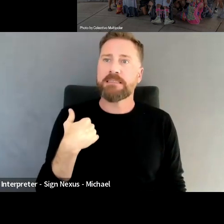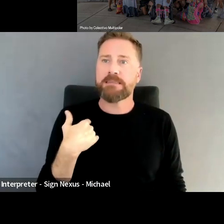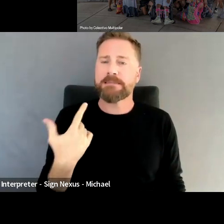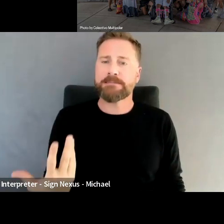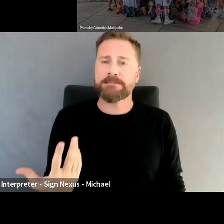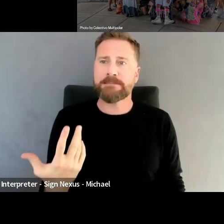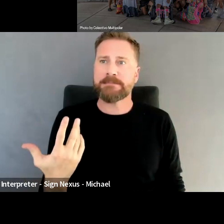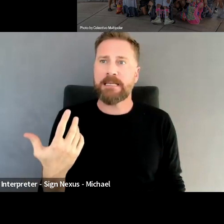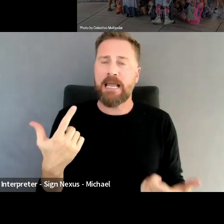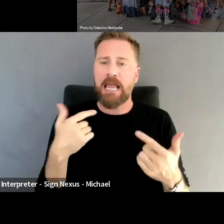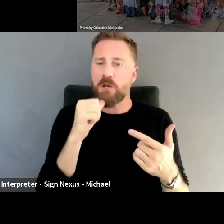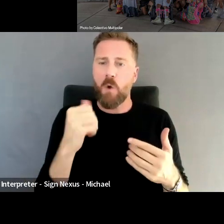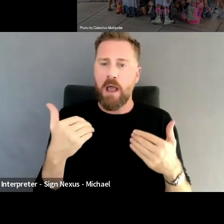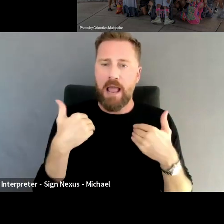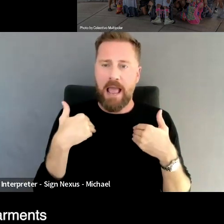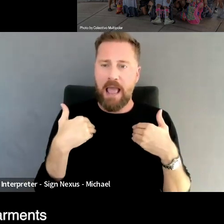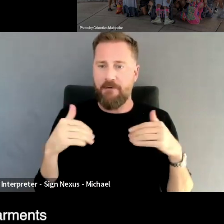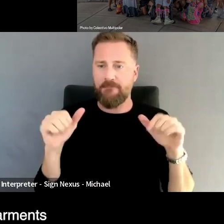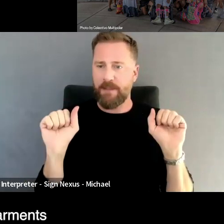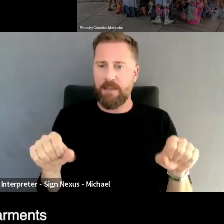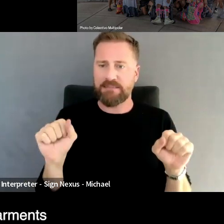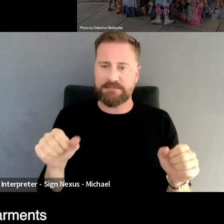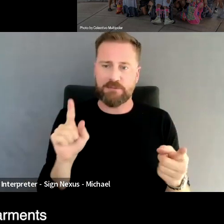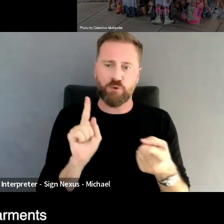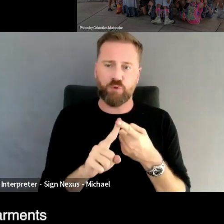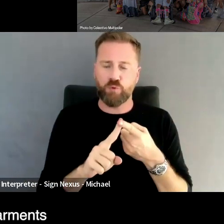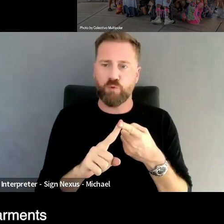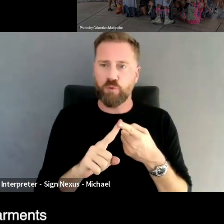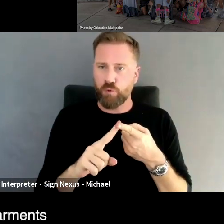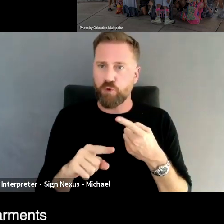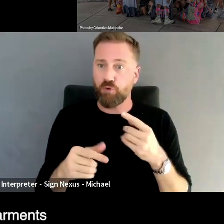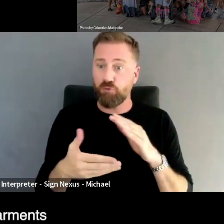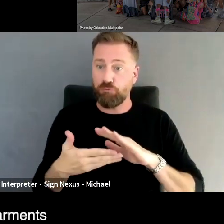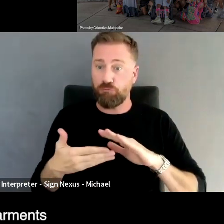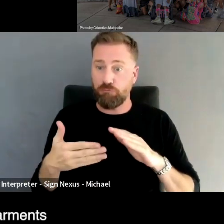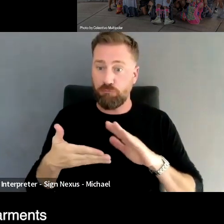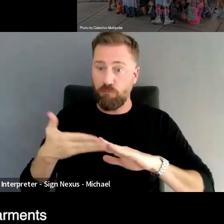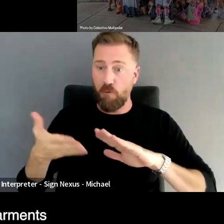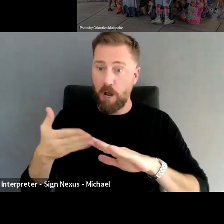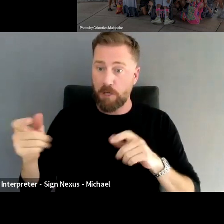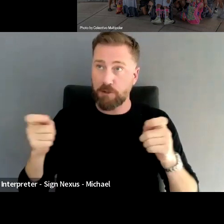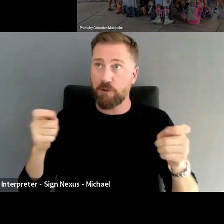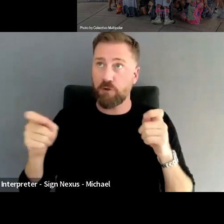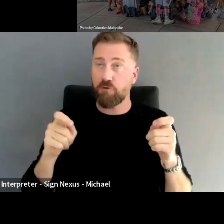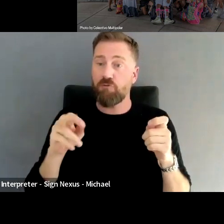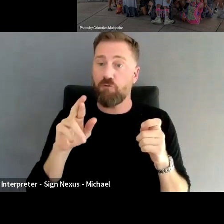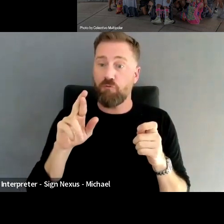since I don't have the capacity to run Rebirth garments the way that I used to, I just wanted to be